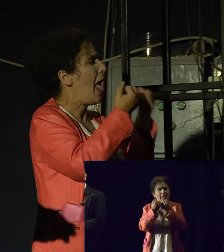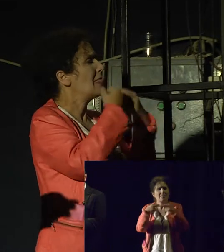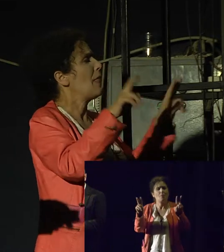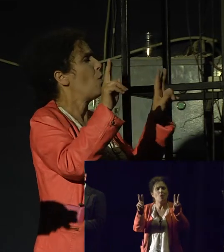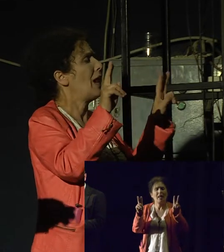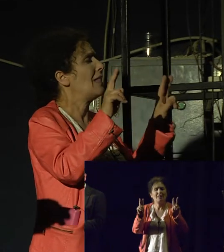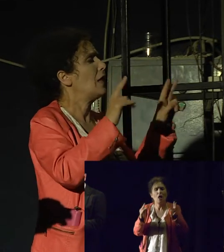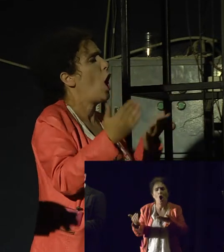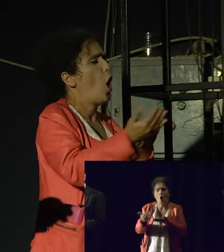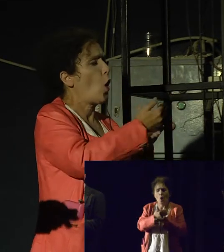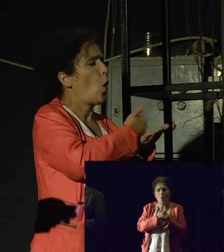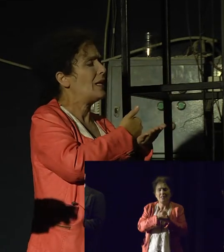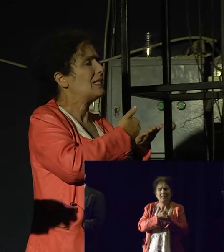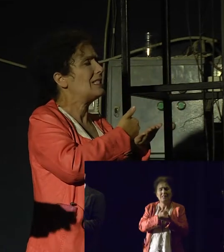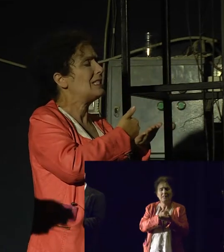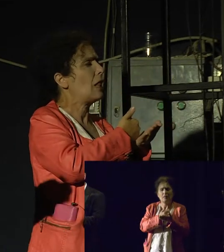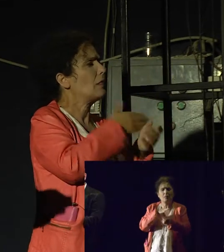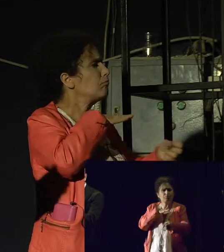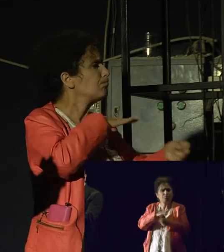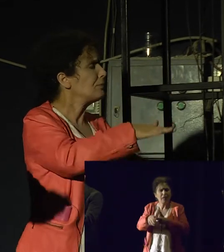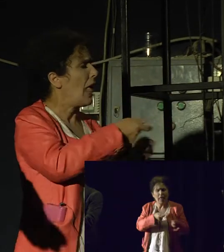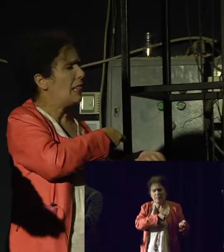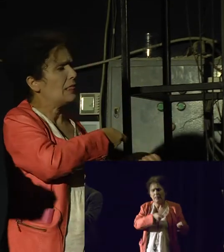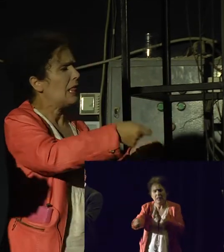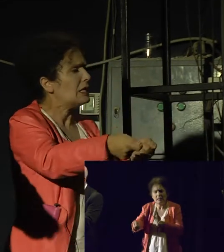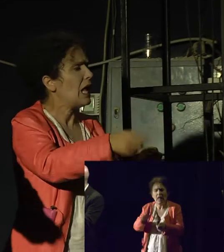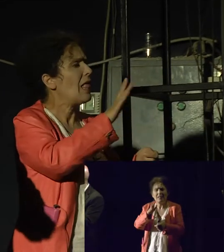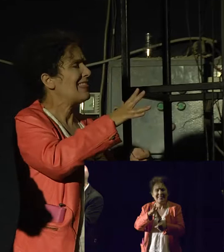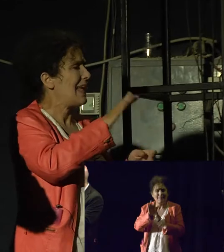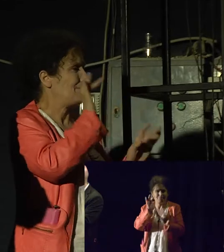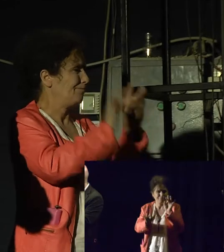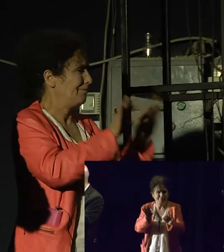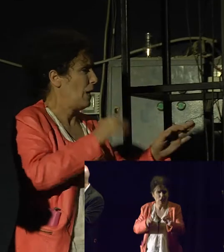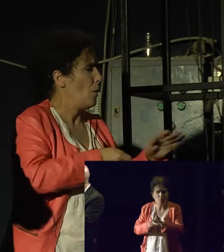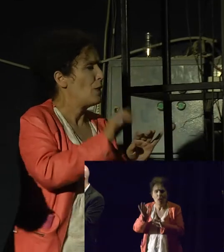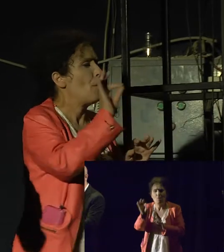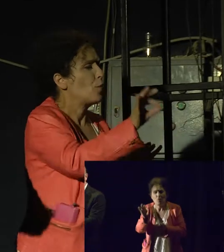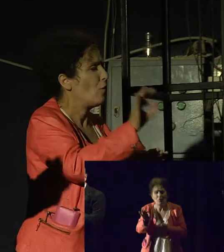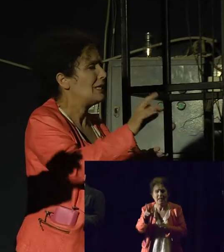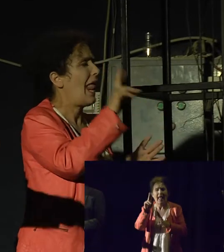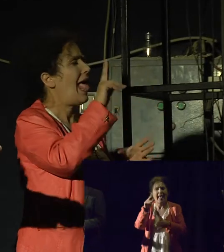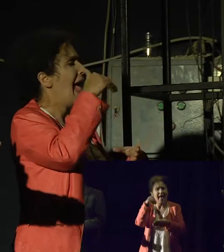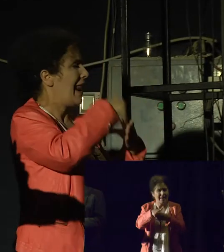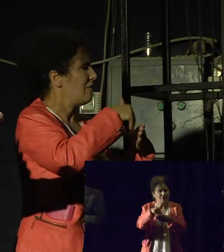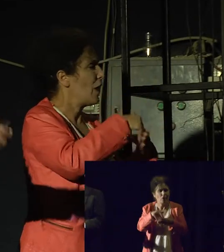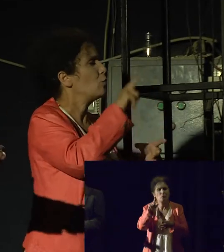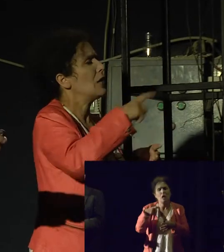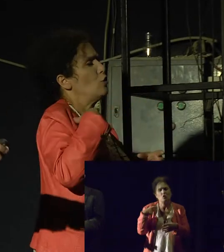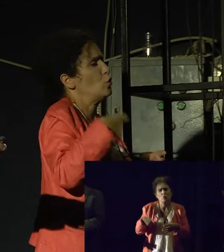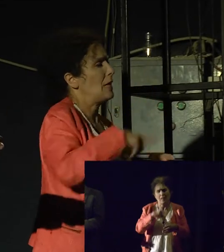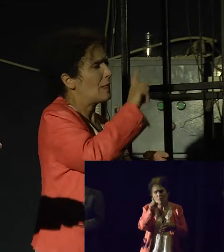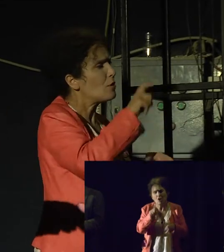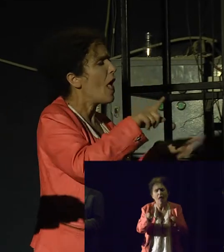on certain social issues, such as in Romania on traditional marriage, Croatia on